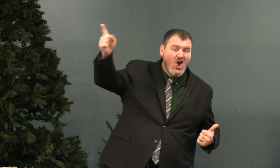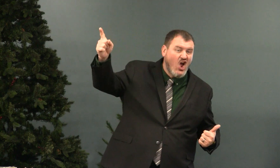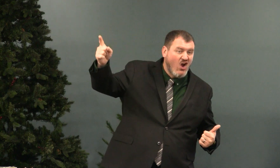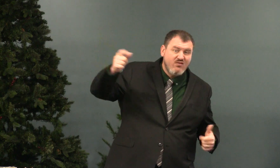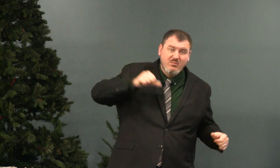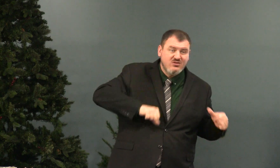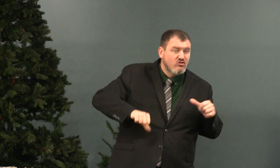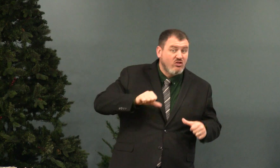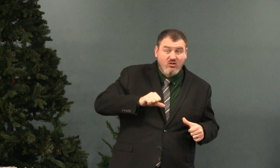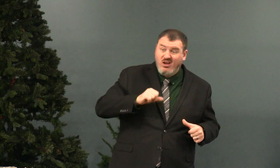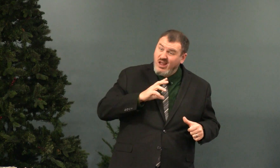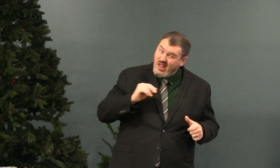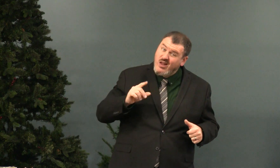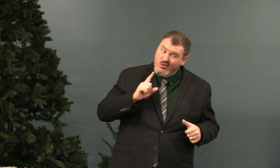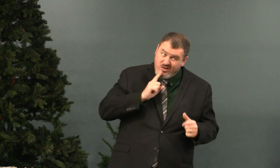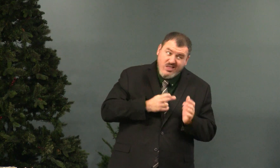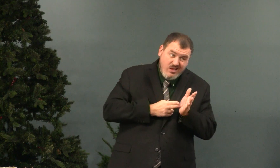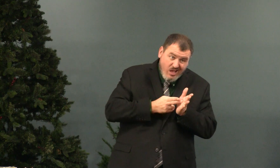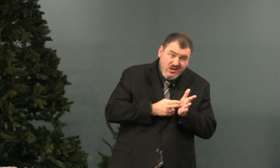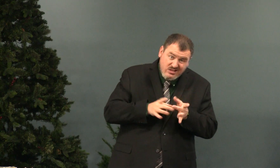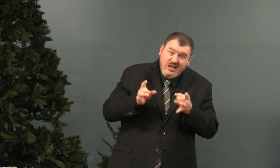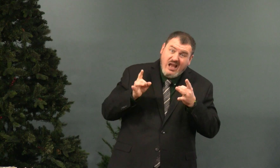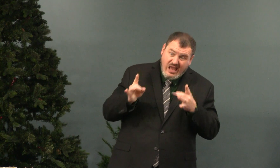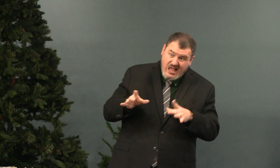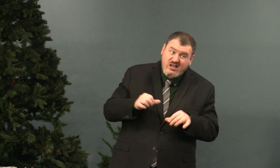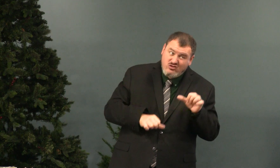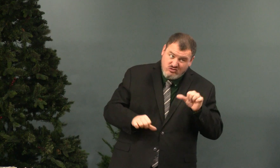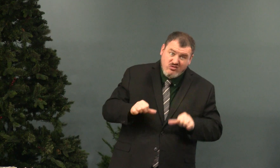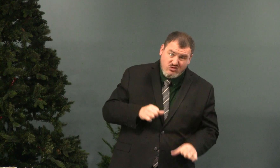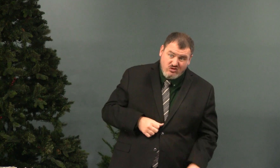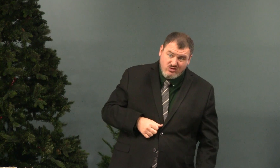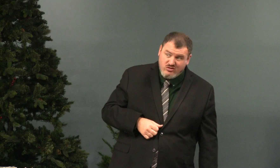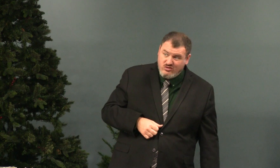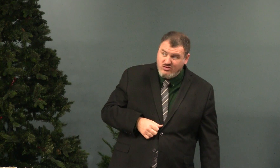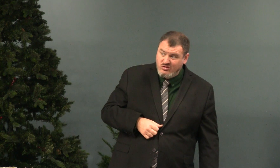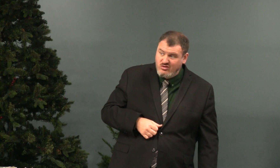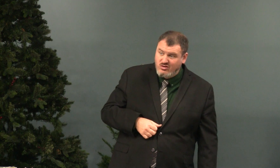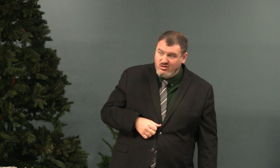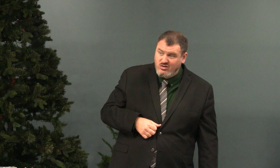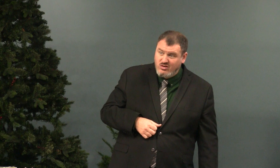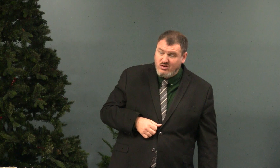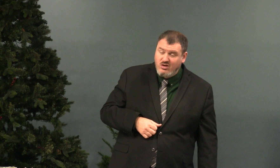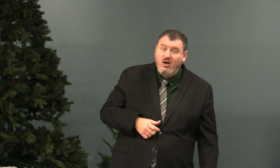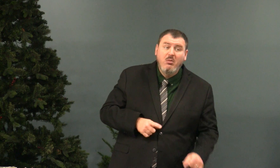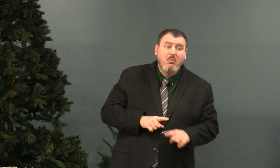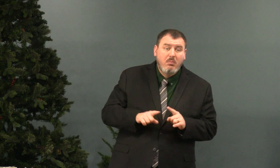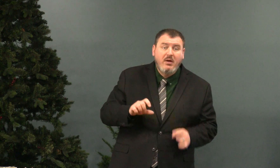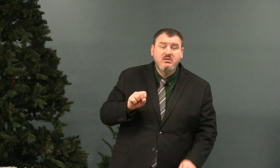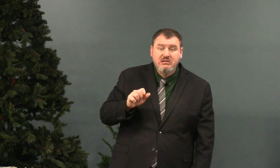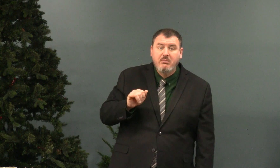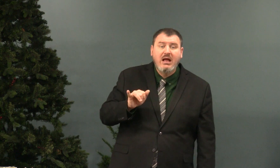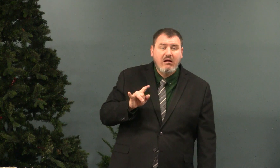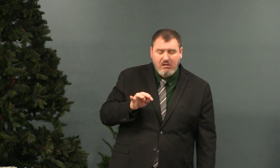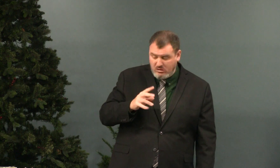family. lived far away from him and they never mingled and Jews the Jews and Samaritans hated each other.